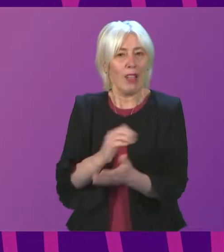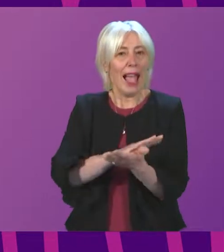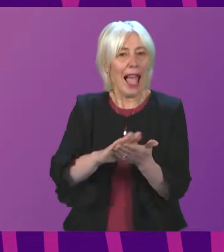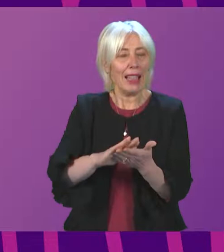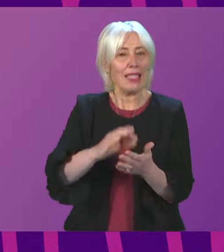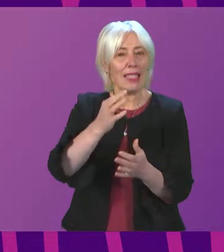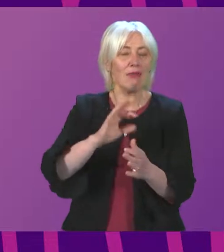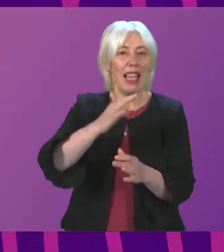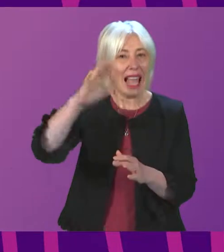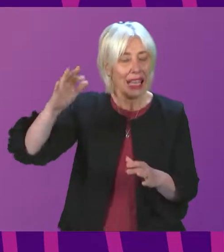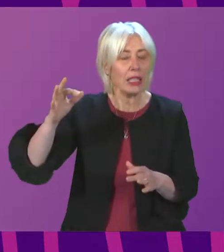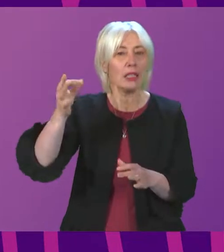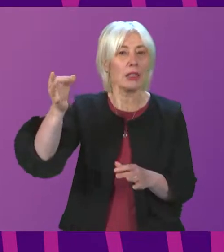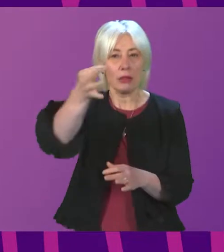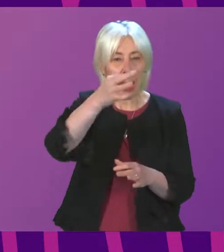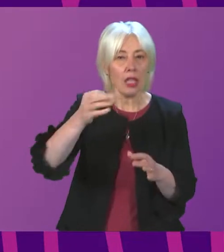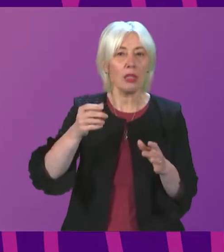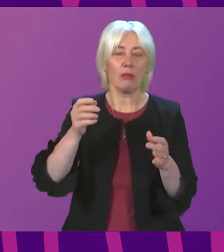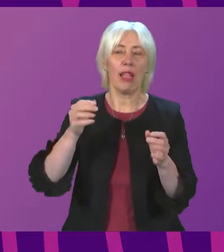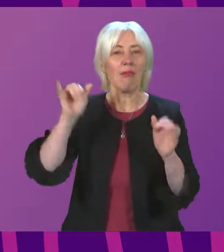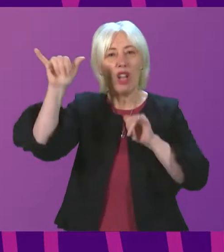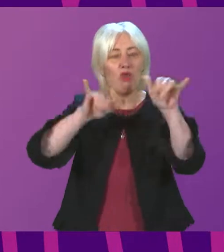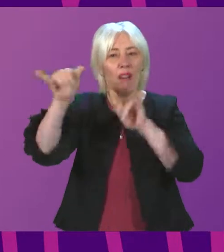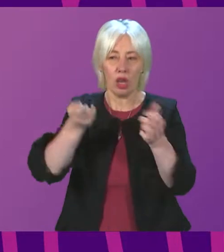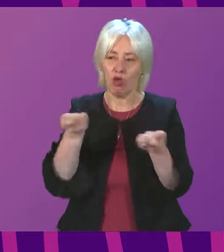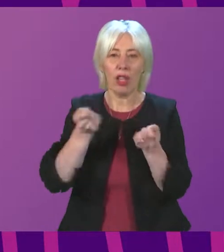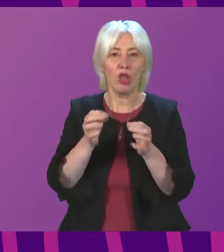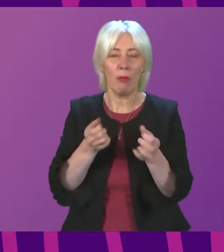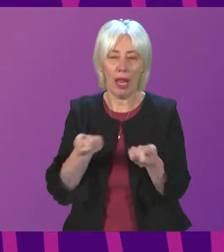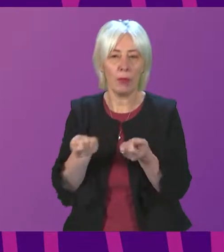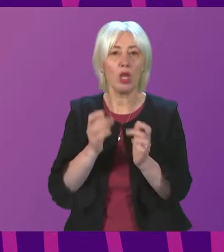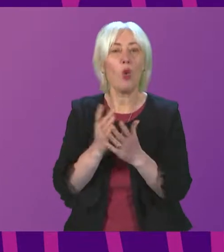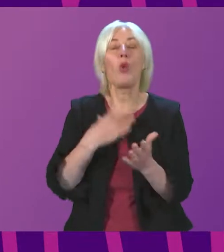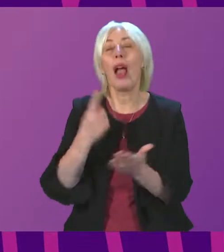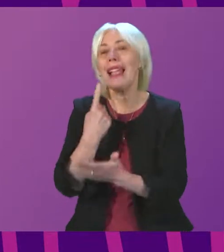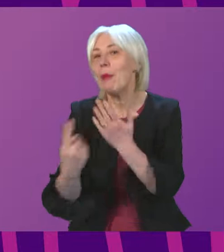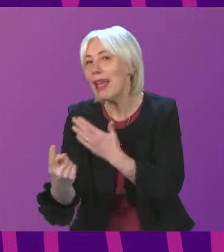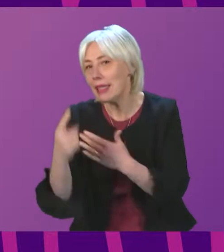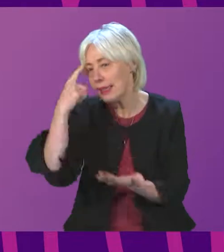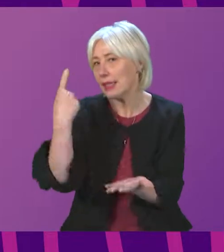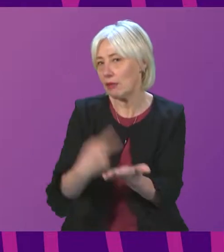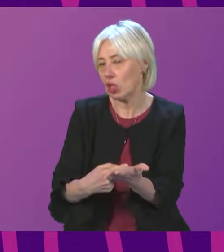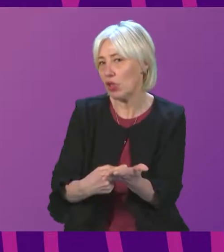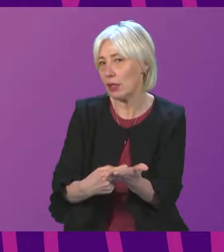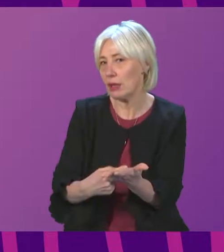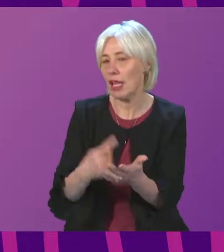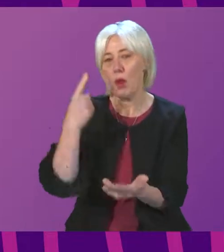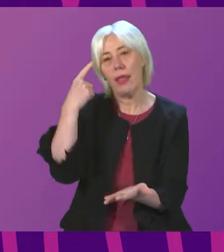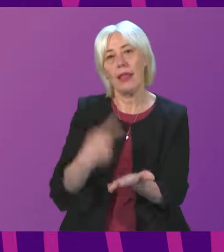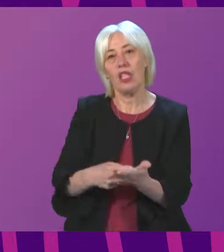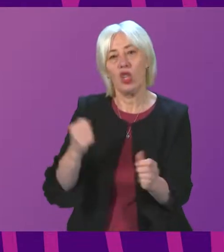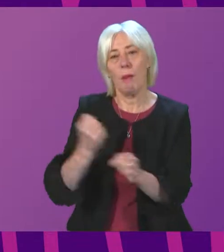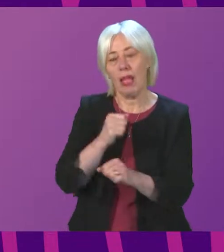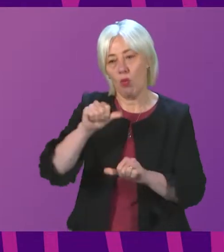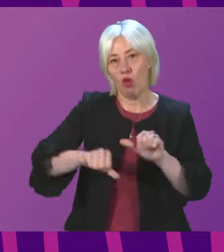Airport's limited air traffic management strategy project to conduct an independent assessment of the decisions and decision-making process